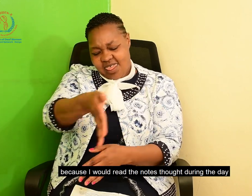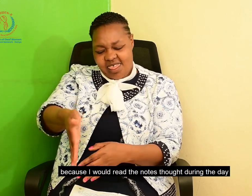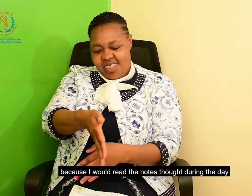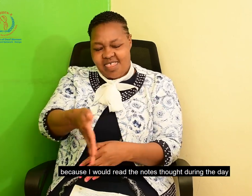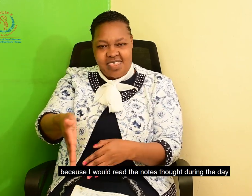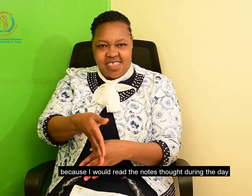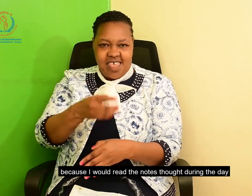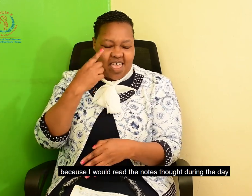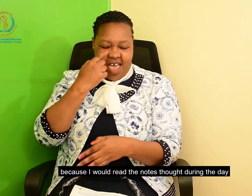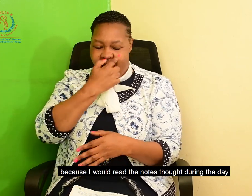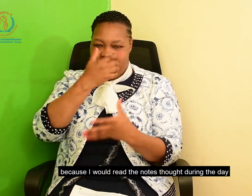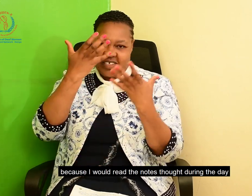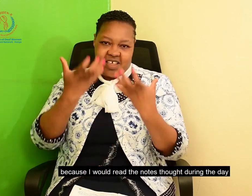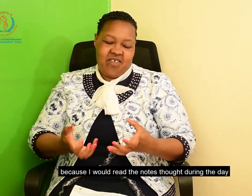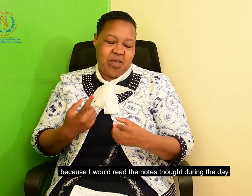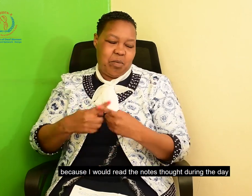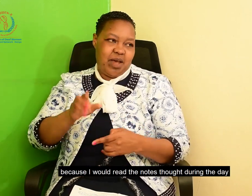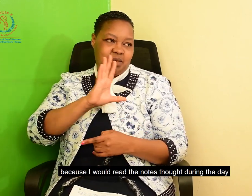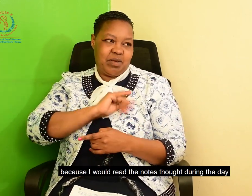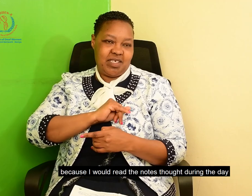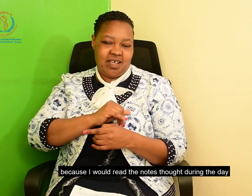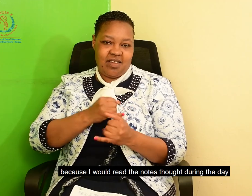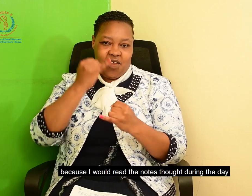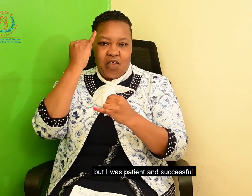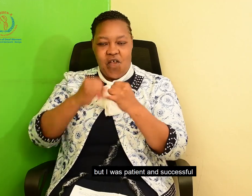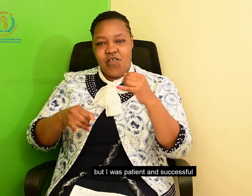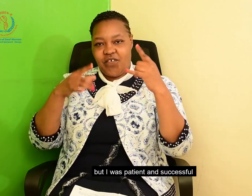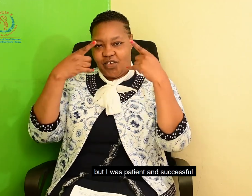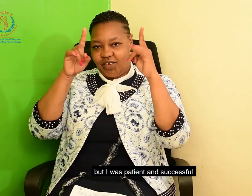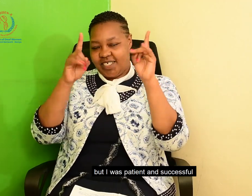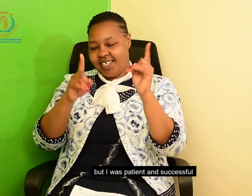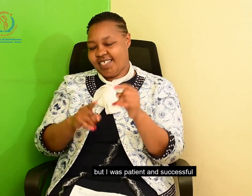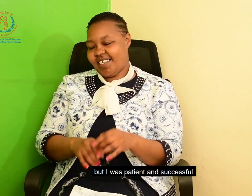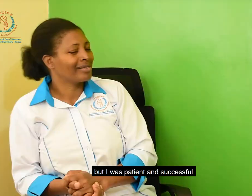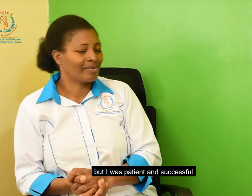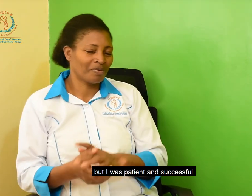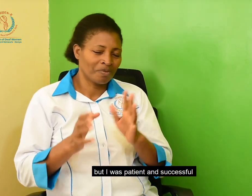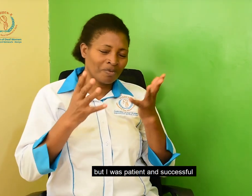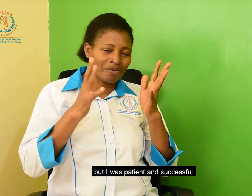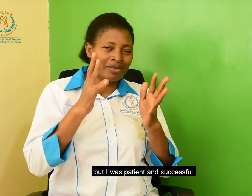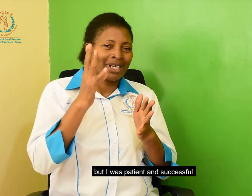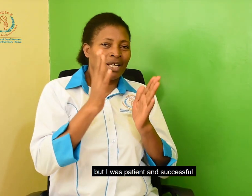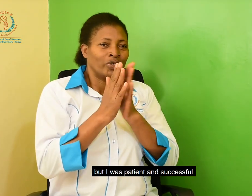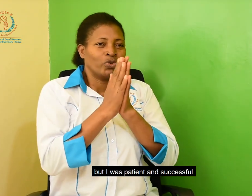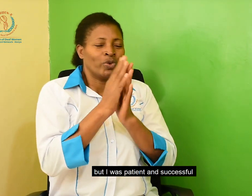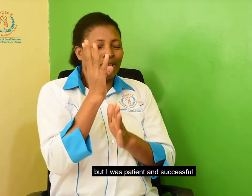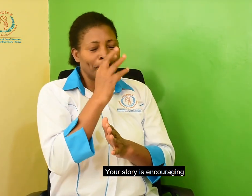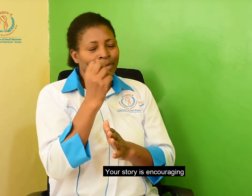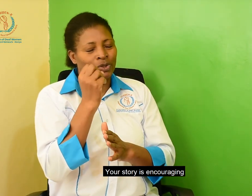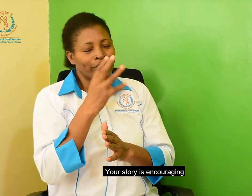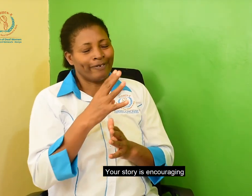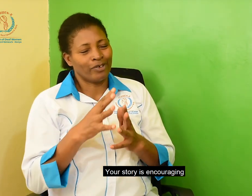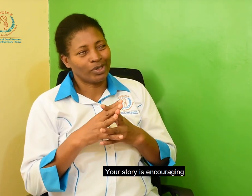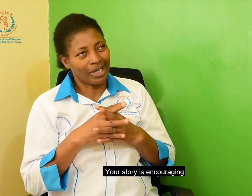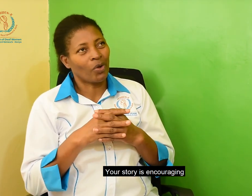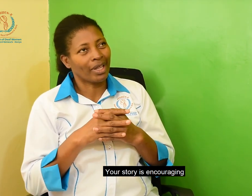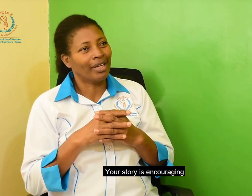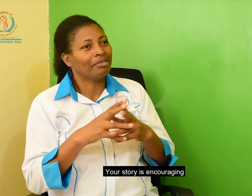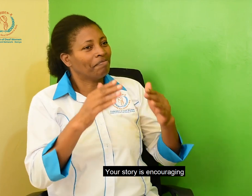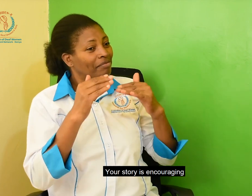through the notes that were being taught during the day. But I was just patient about it, and eventually, I was successful. You celebrate. Your story is very